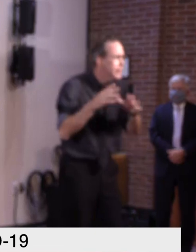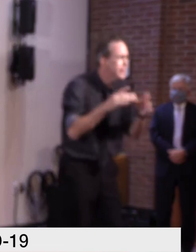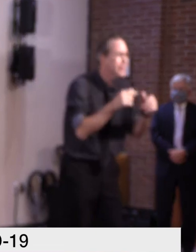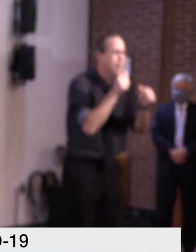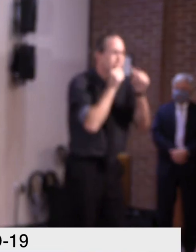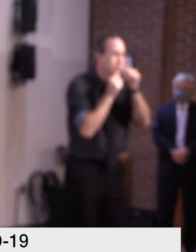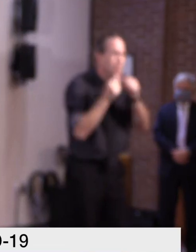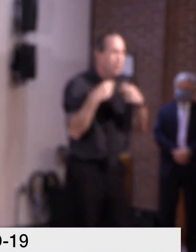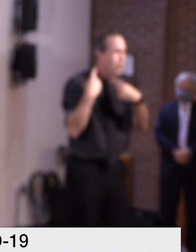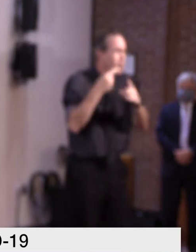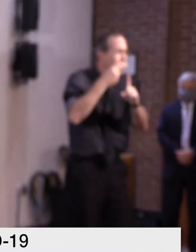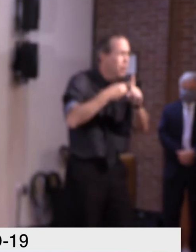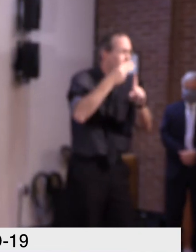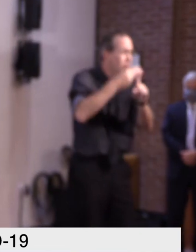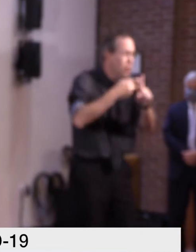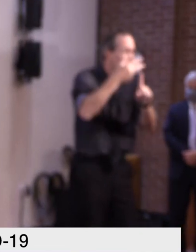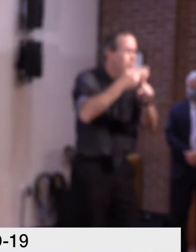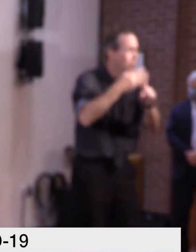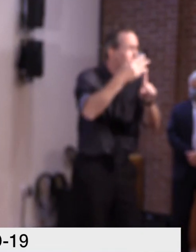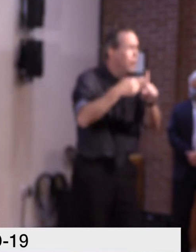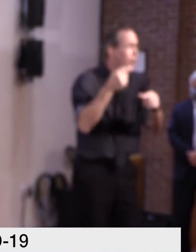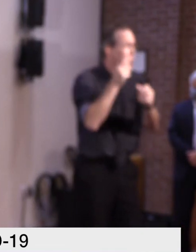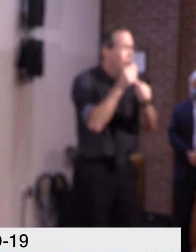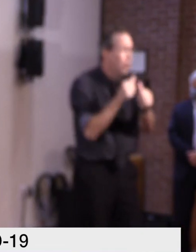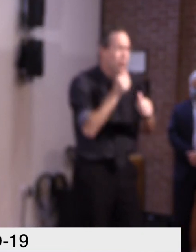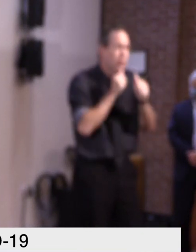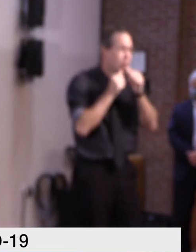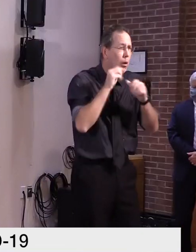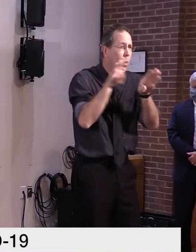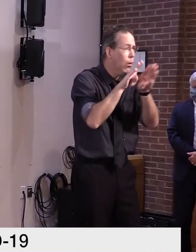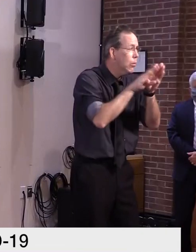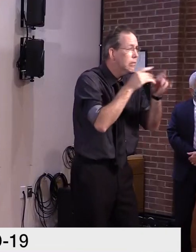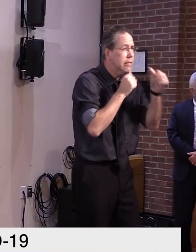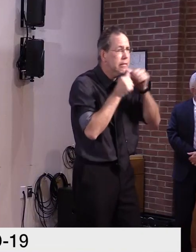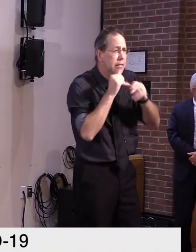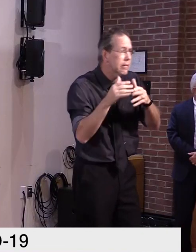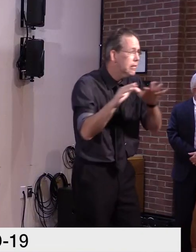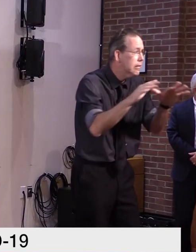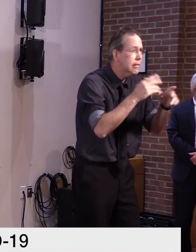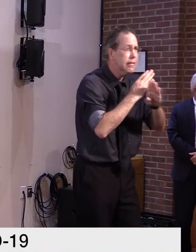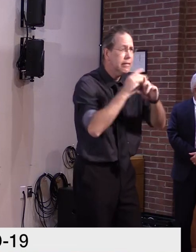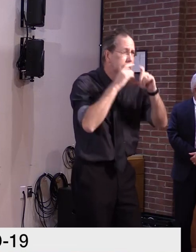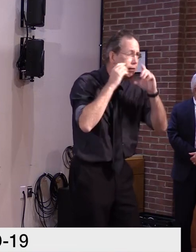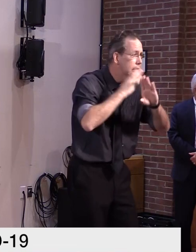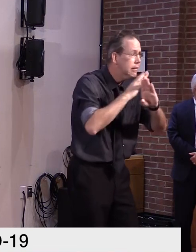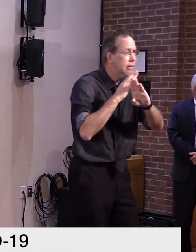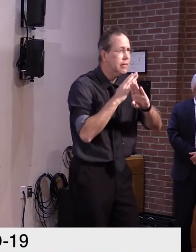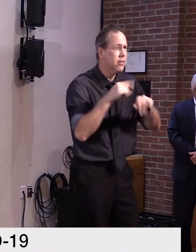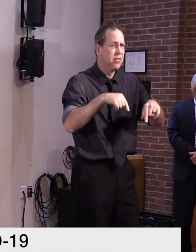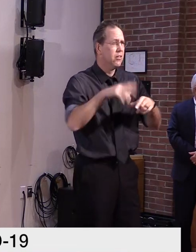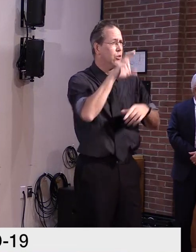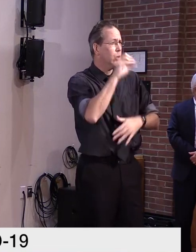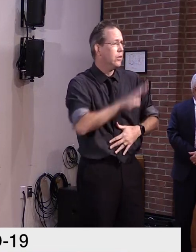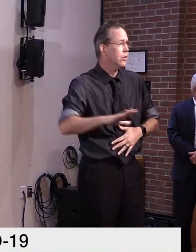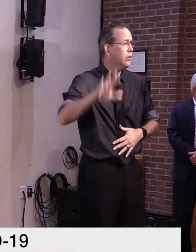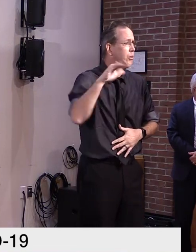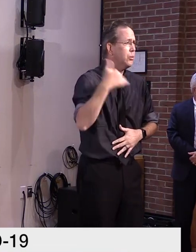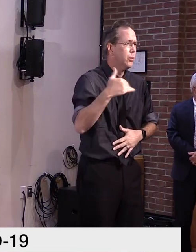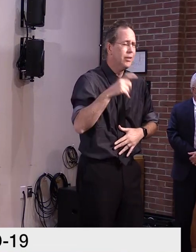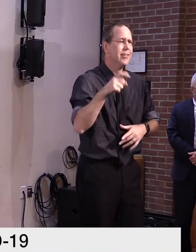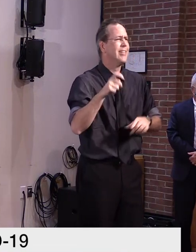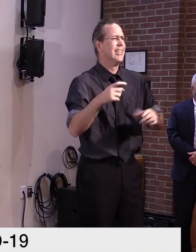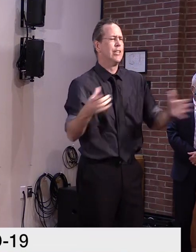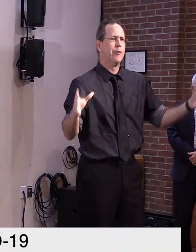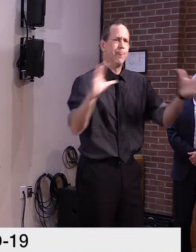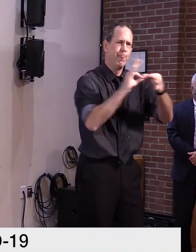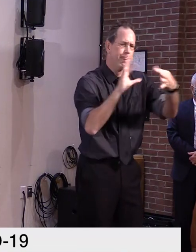11, because our country desperately needs to find that unity again. We need to harness